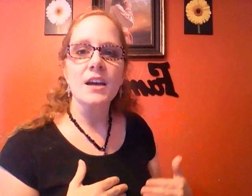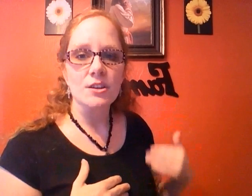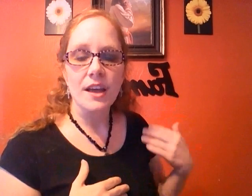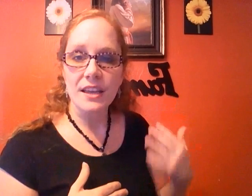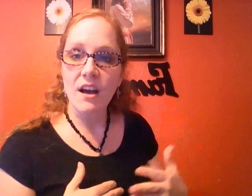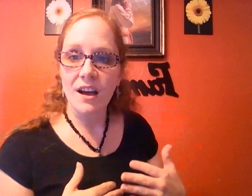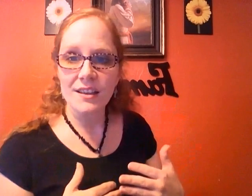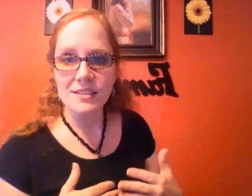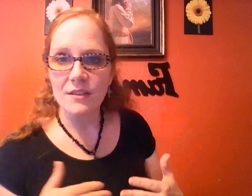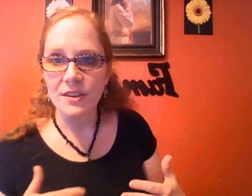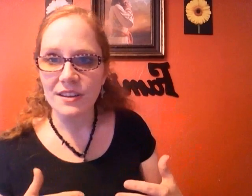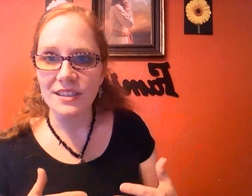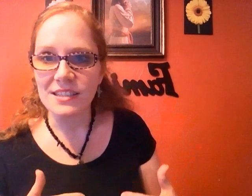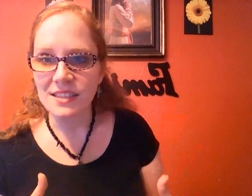underlying cause of your illnesses